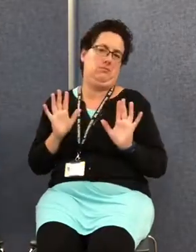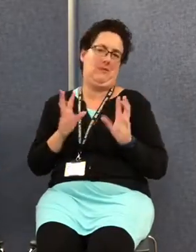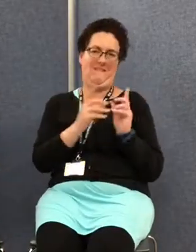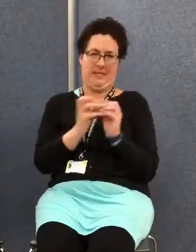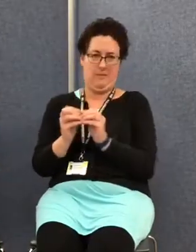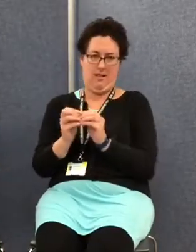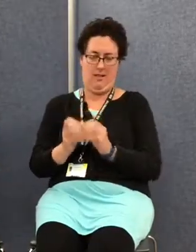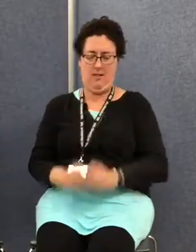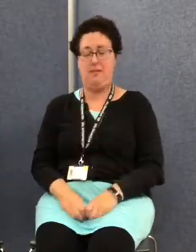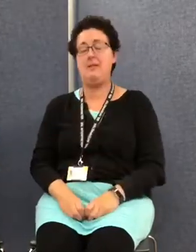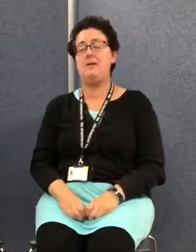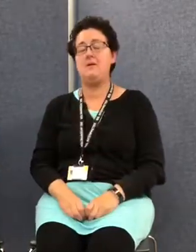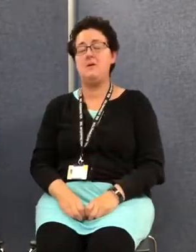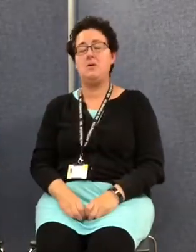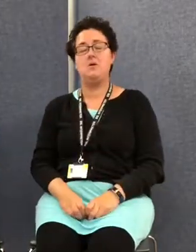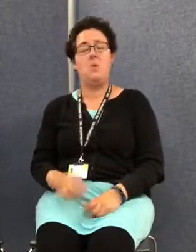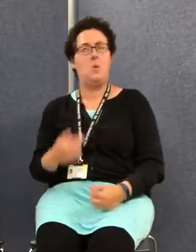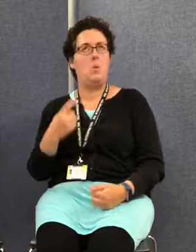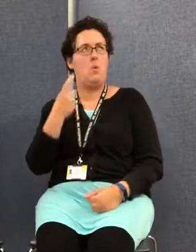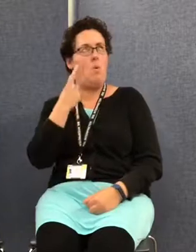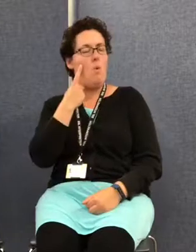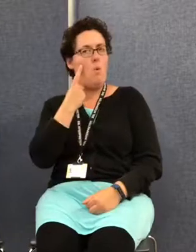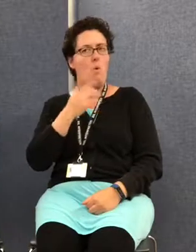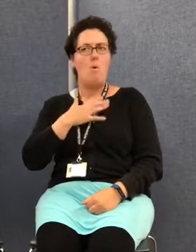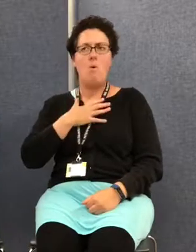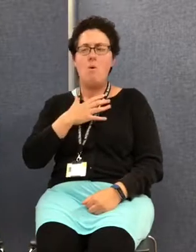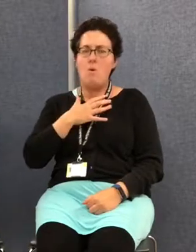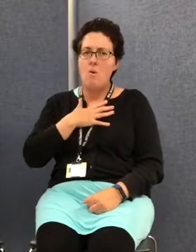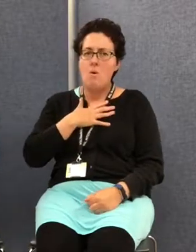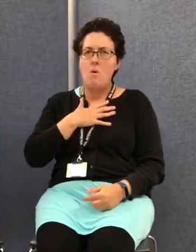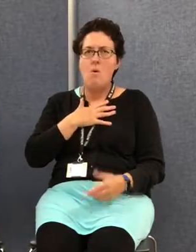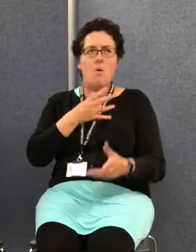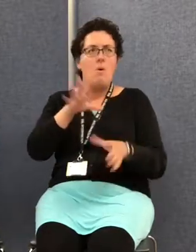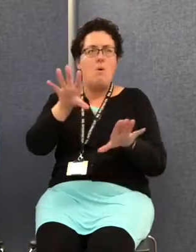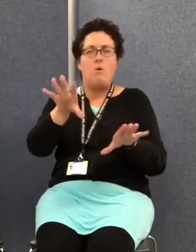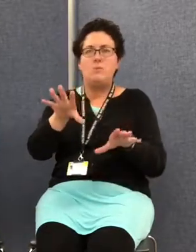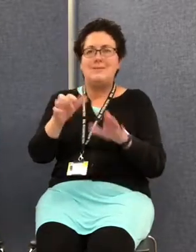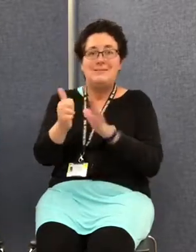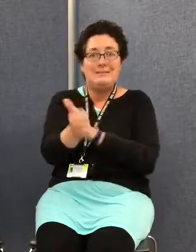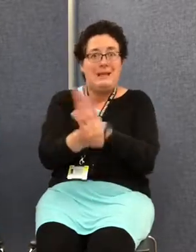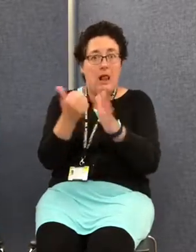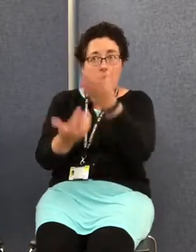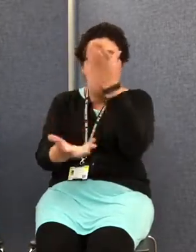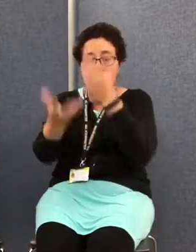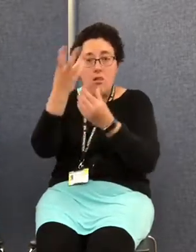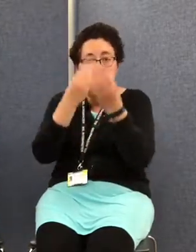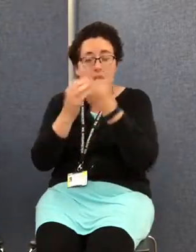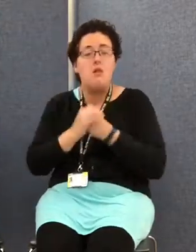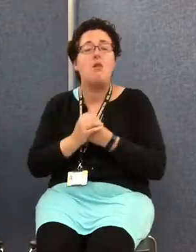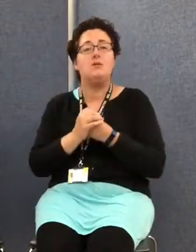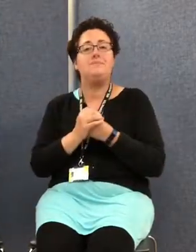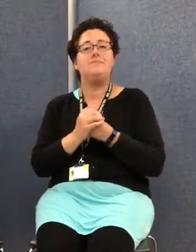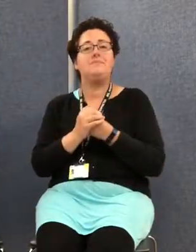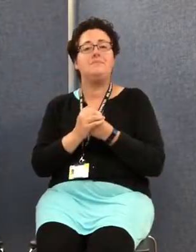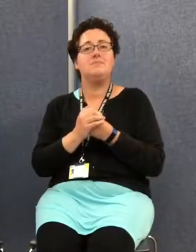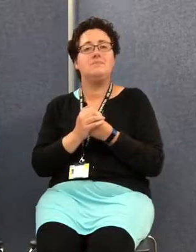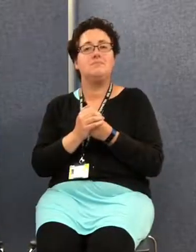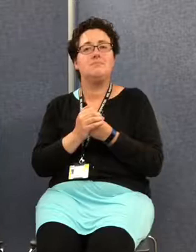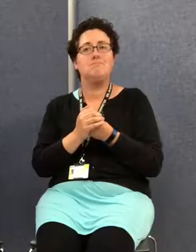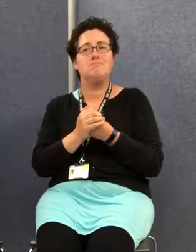So I thought it would be a great way of picking up a new skill, being able to communicate better with my